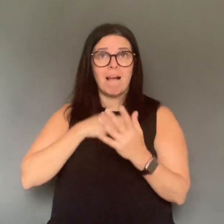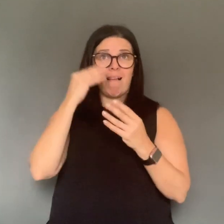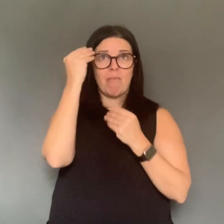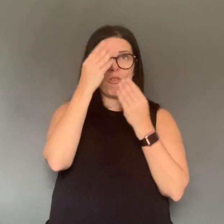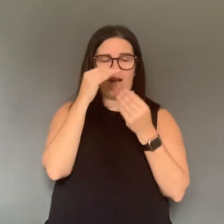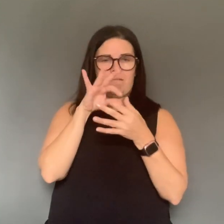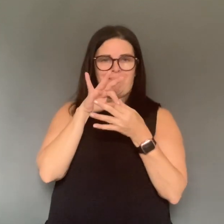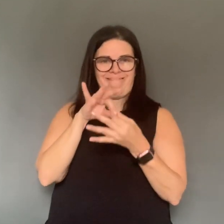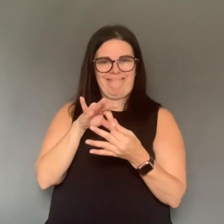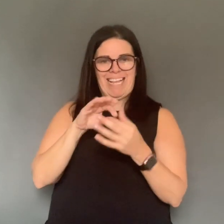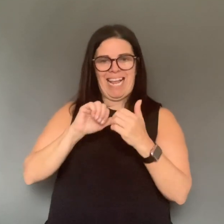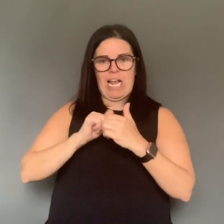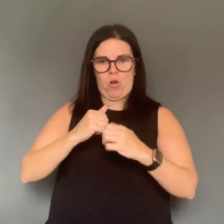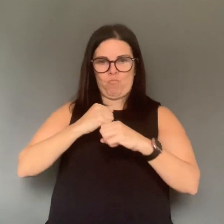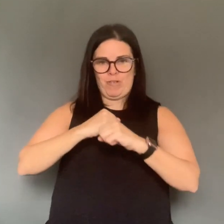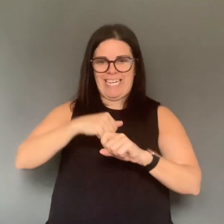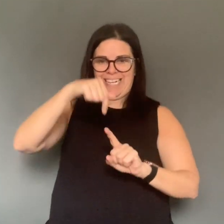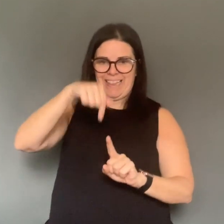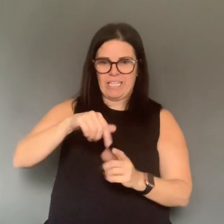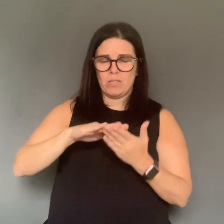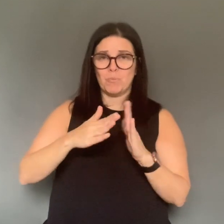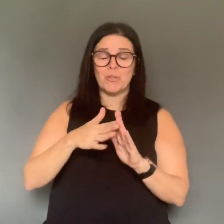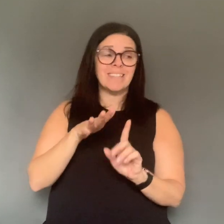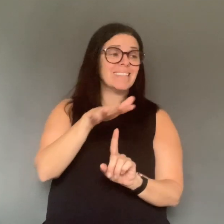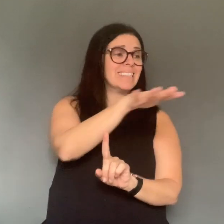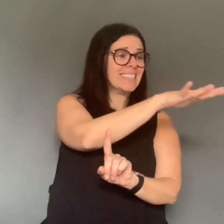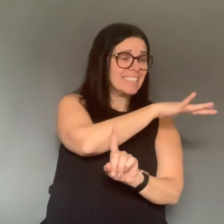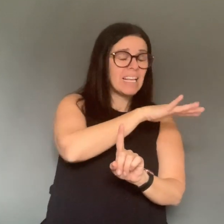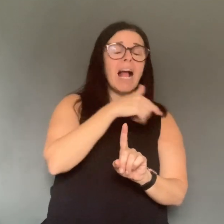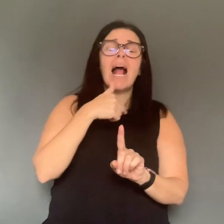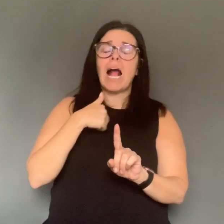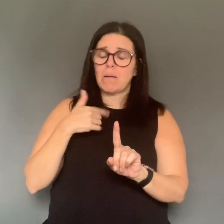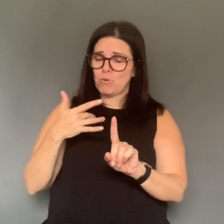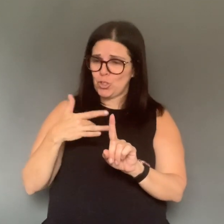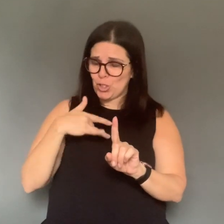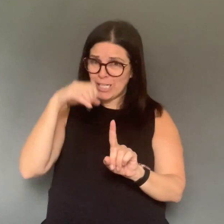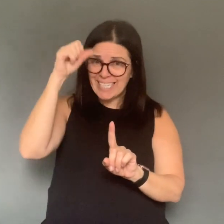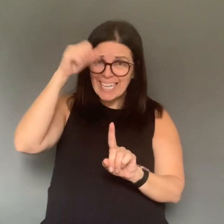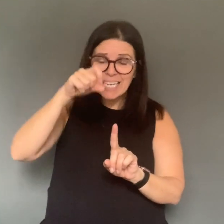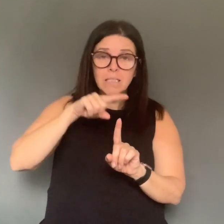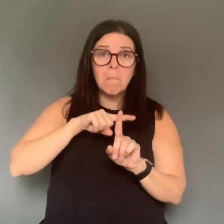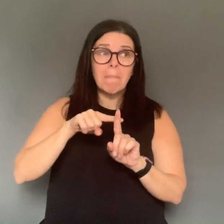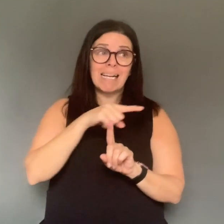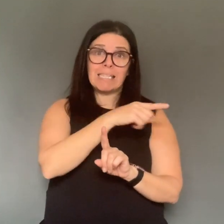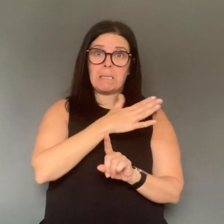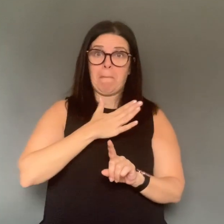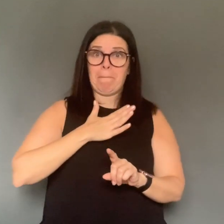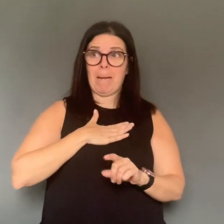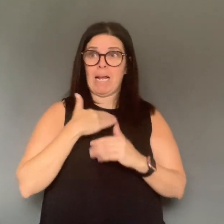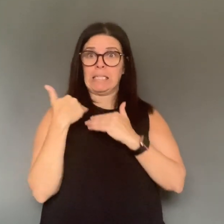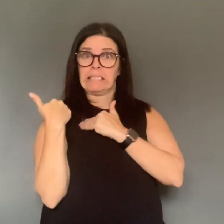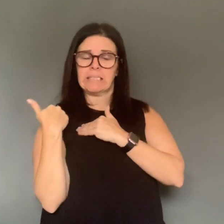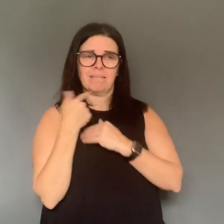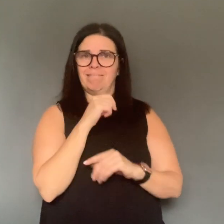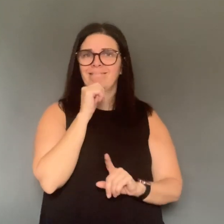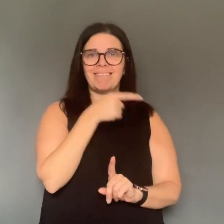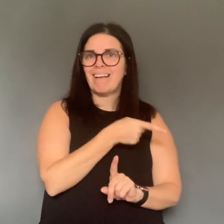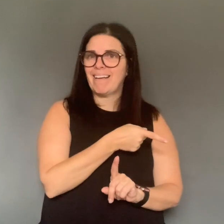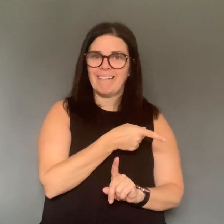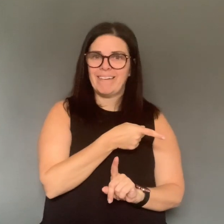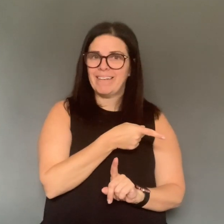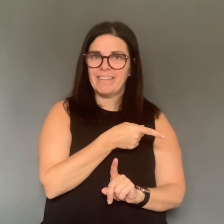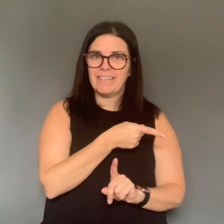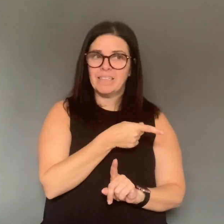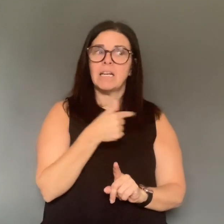scale, I am concerned if it has an impact. But if there is anything that we as a community need to do,